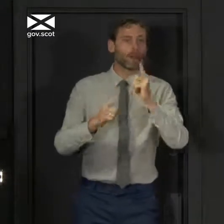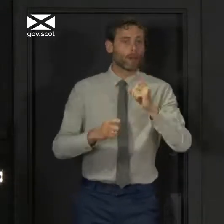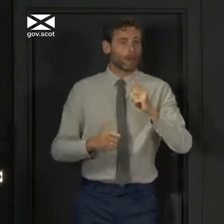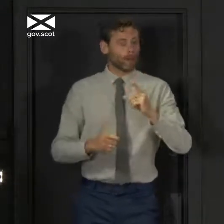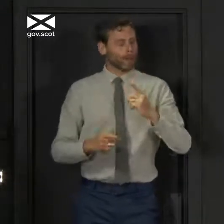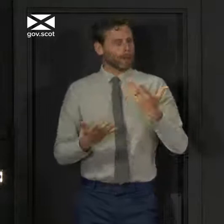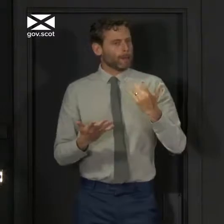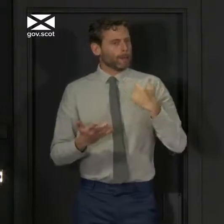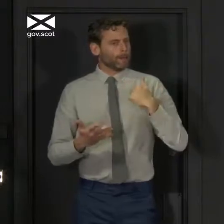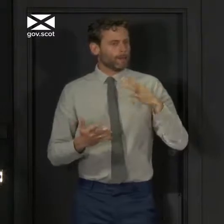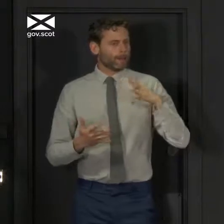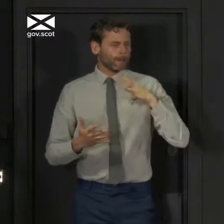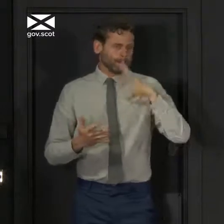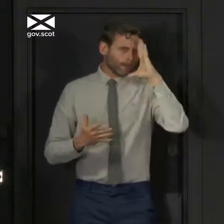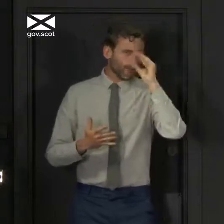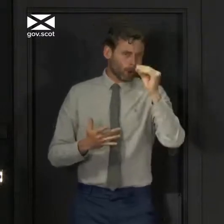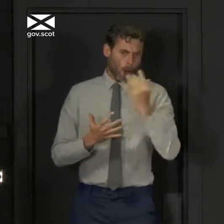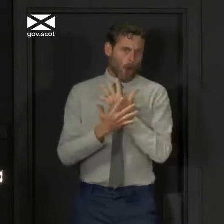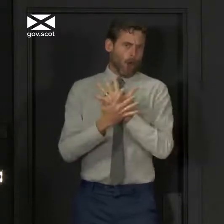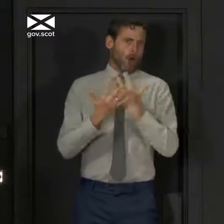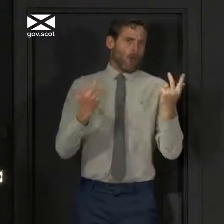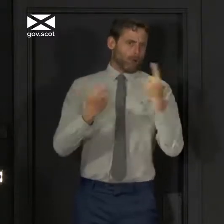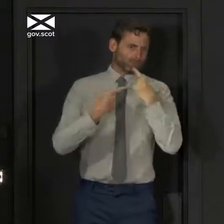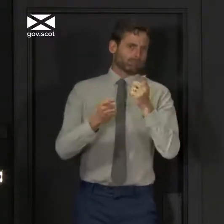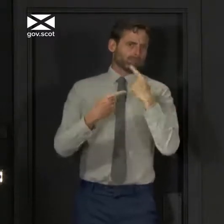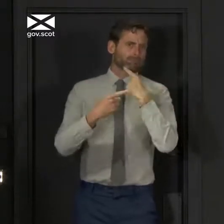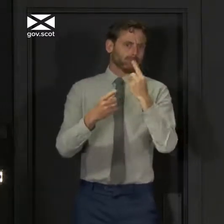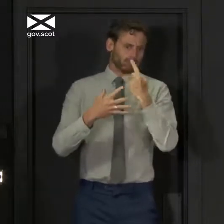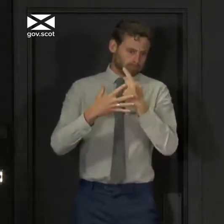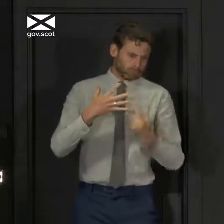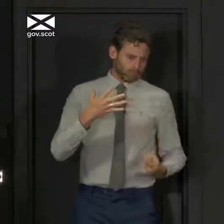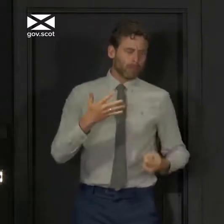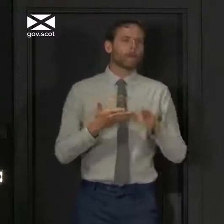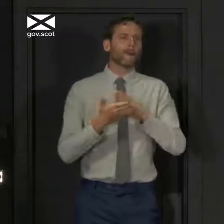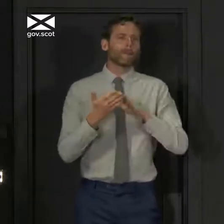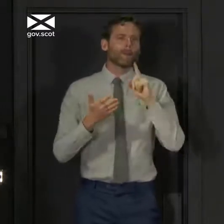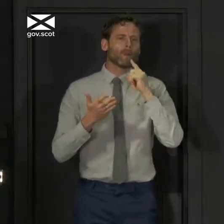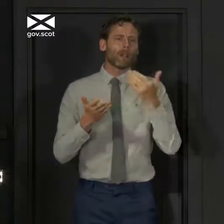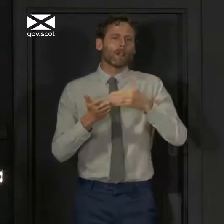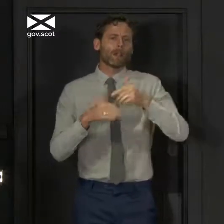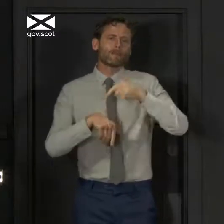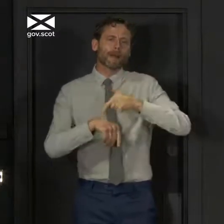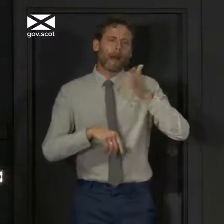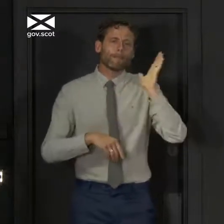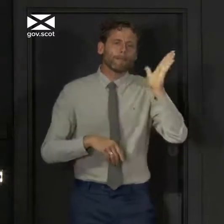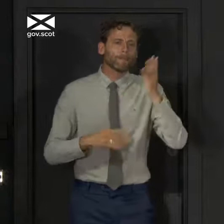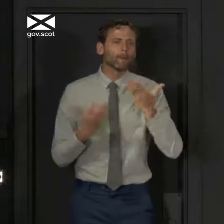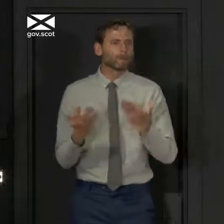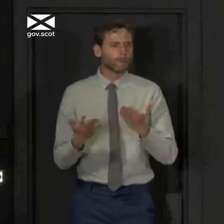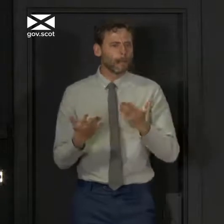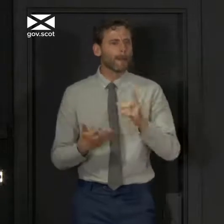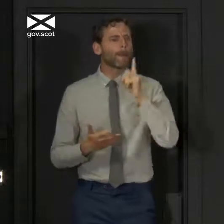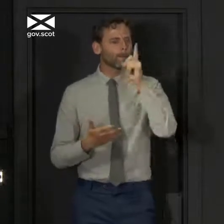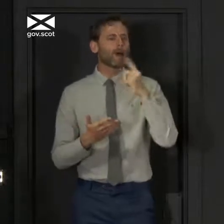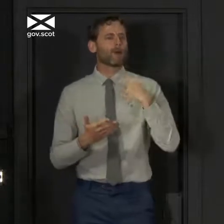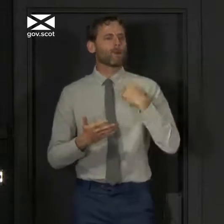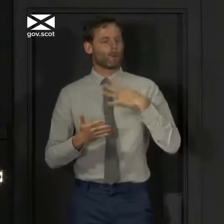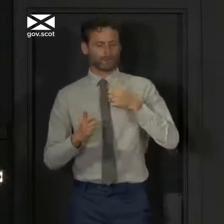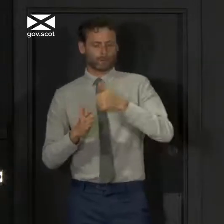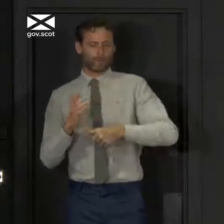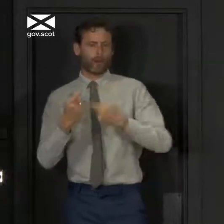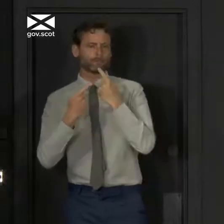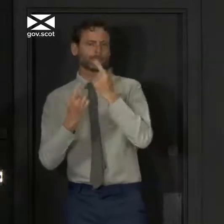cover today, my update will be a bit longer than normal. But first, of course, I will provide the usual statistical update.